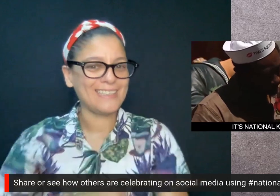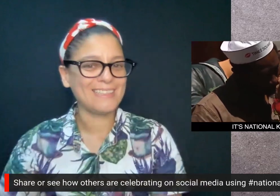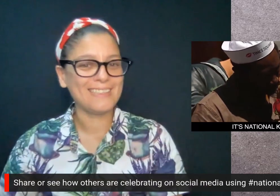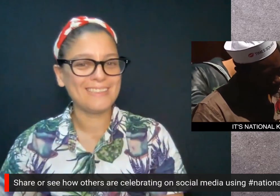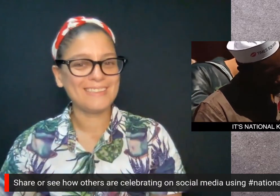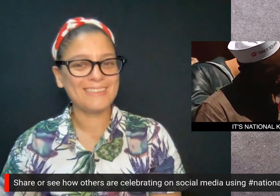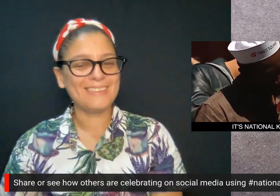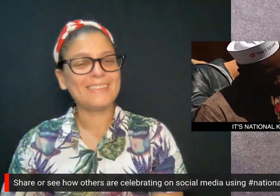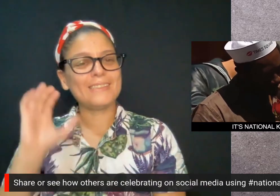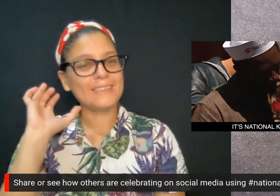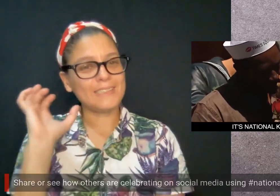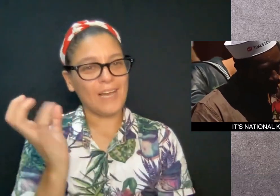Kissing Day.